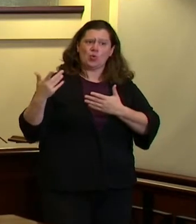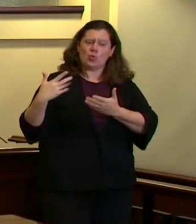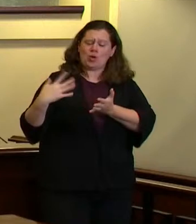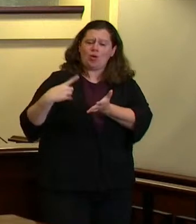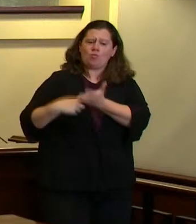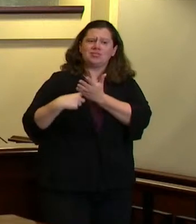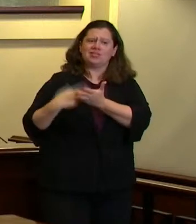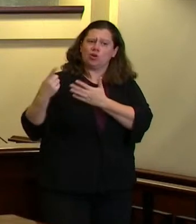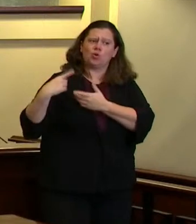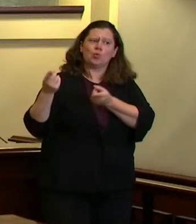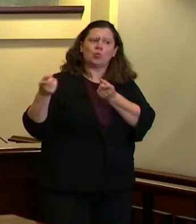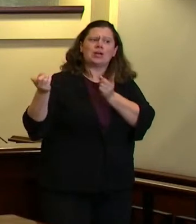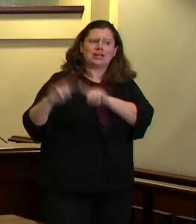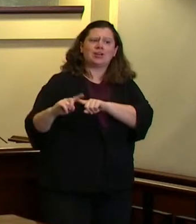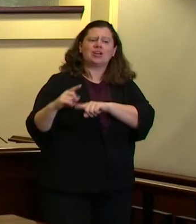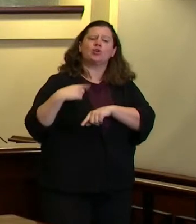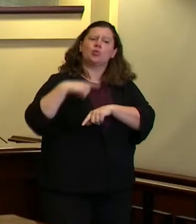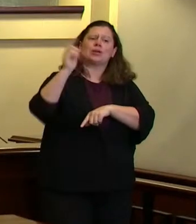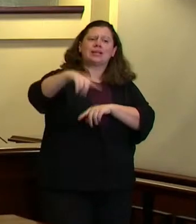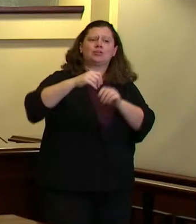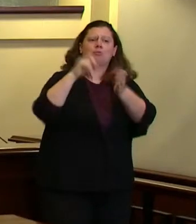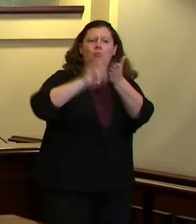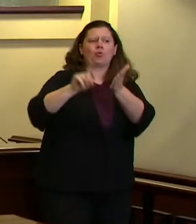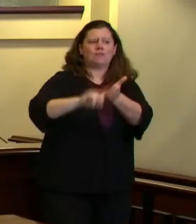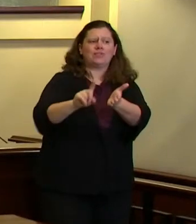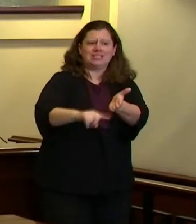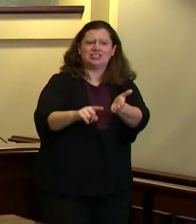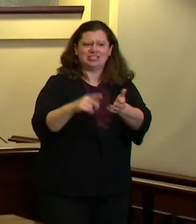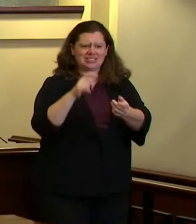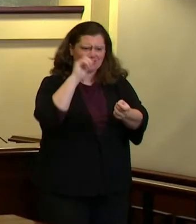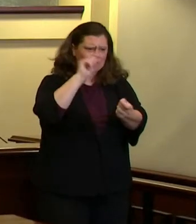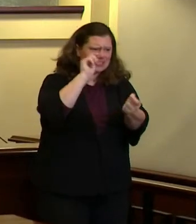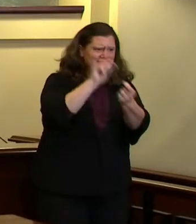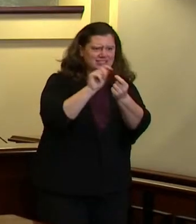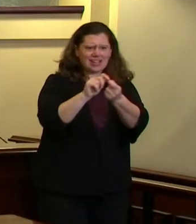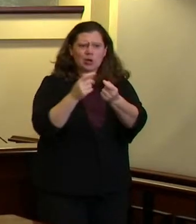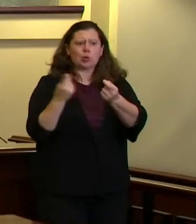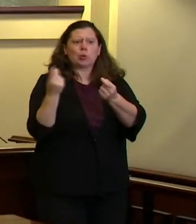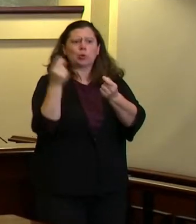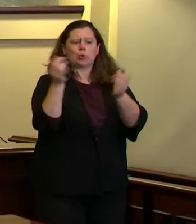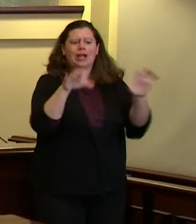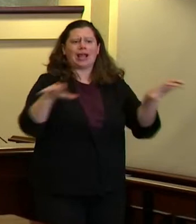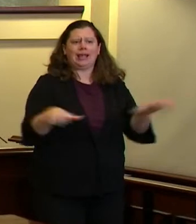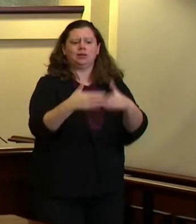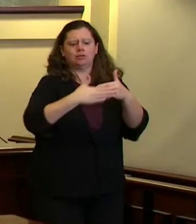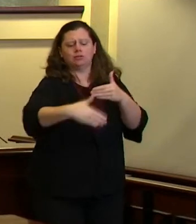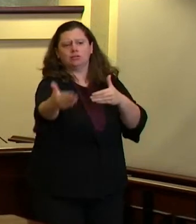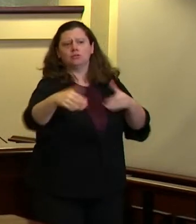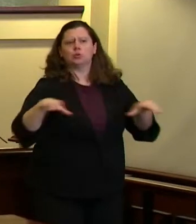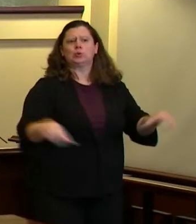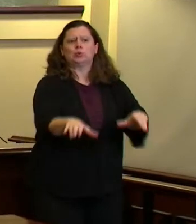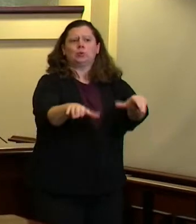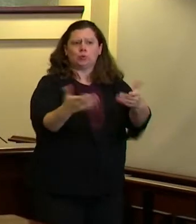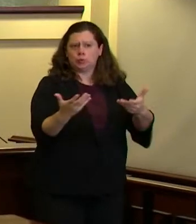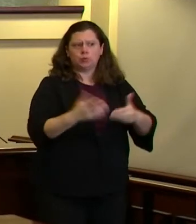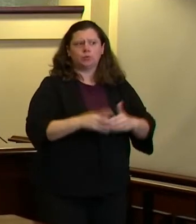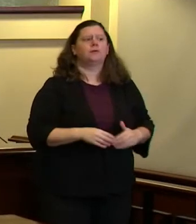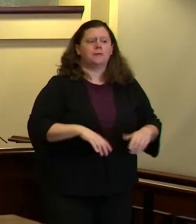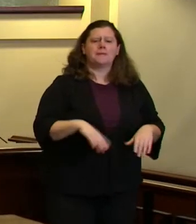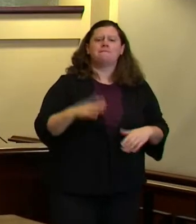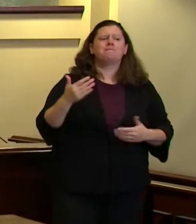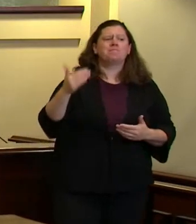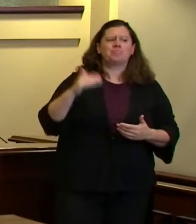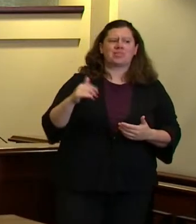diagnosing the problem and understanding what has to happen the question I would have in the near term